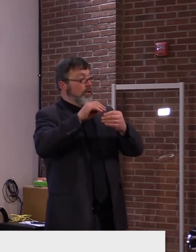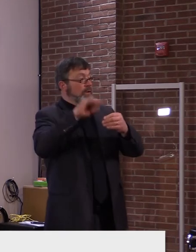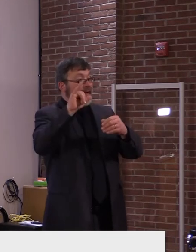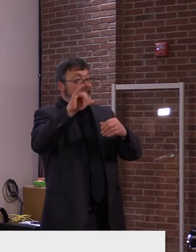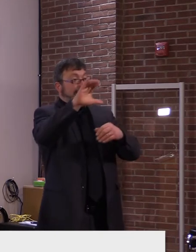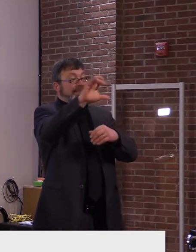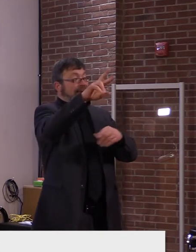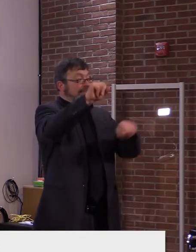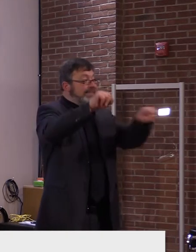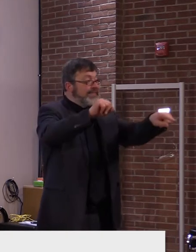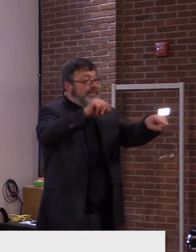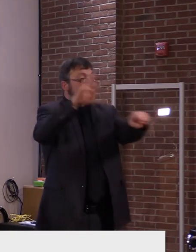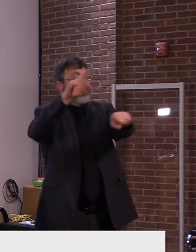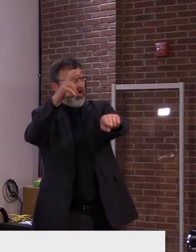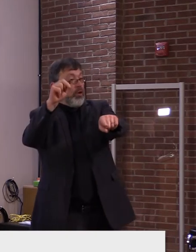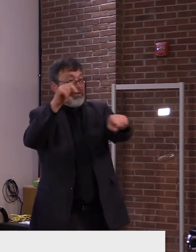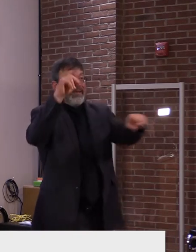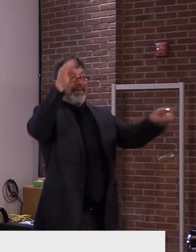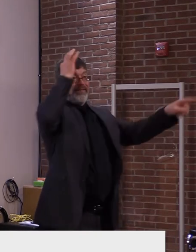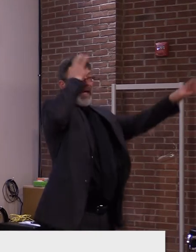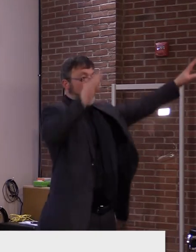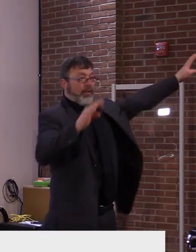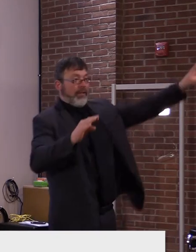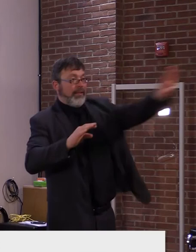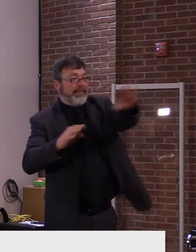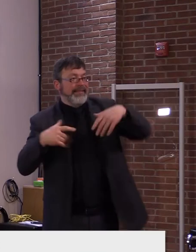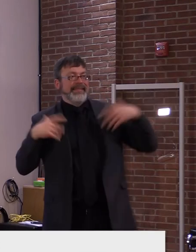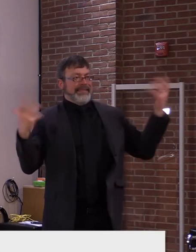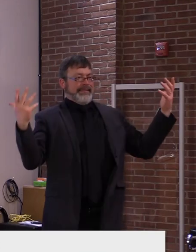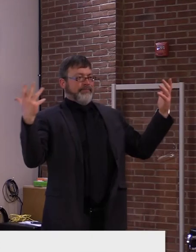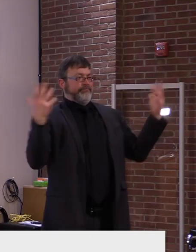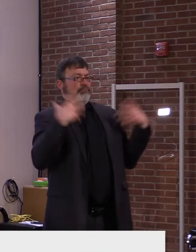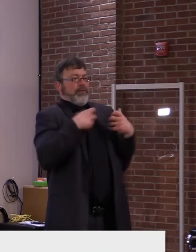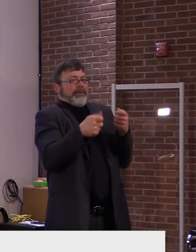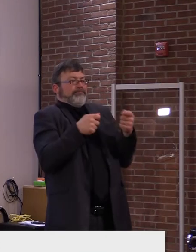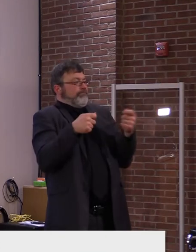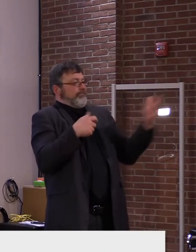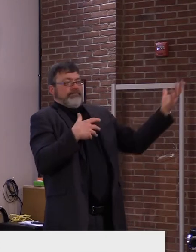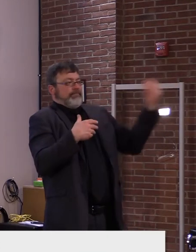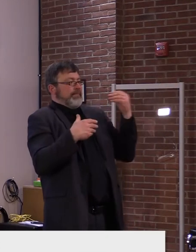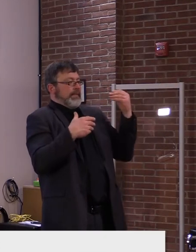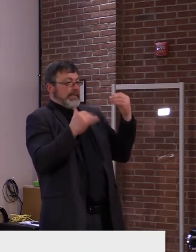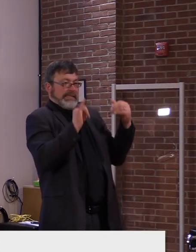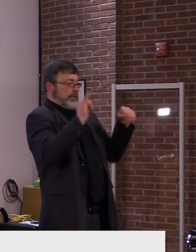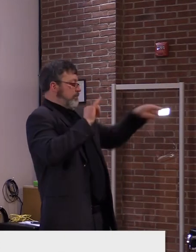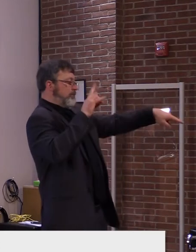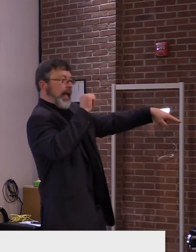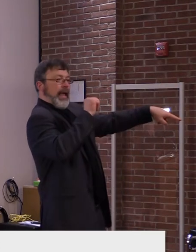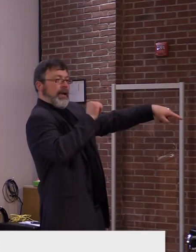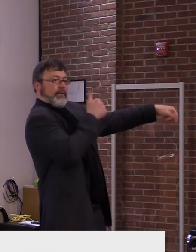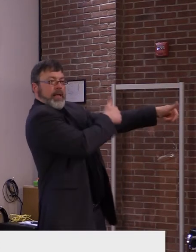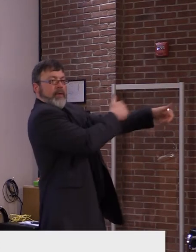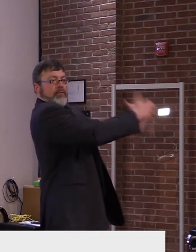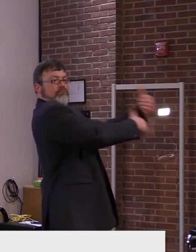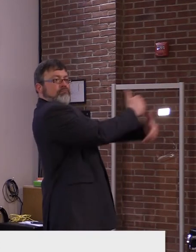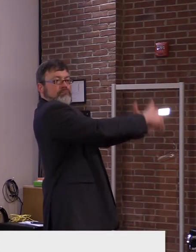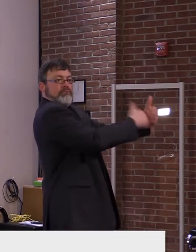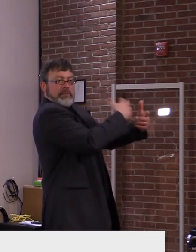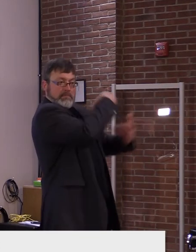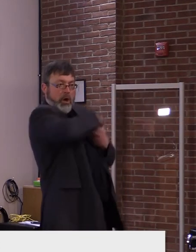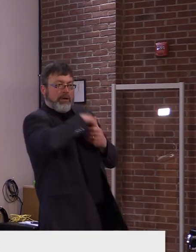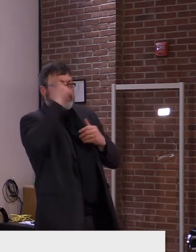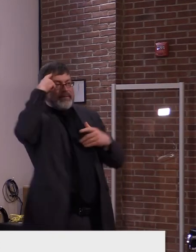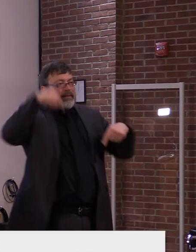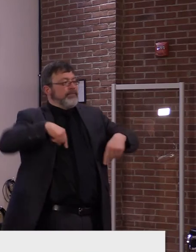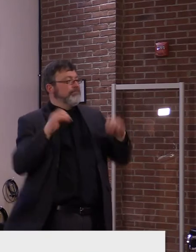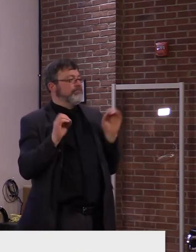uh, it doesn't fall within our purview. So the VA program doesn't fall within our purview. And therefore I'm a little bit more